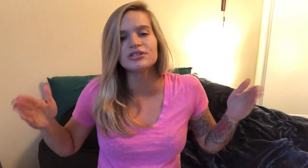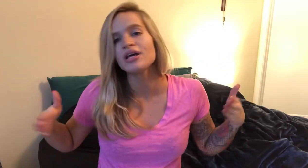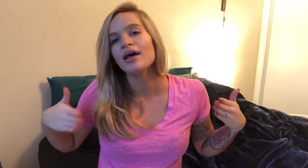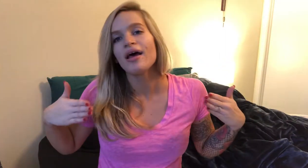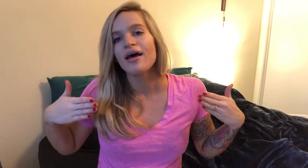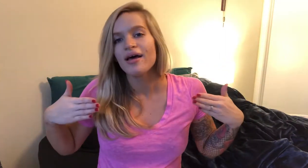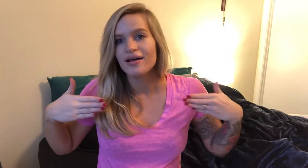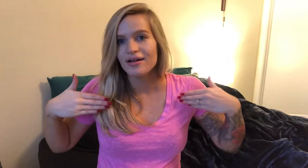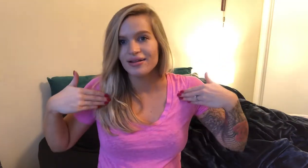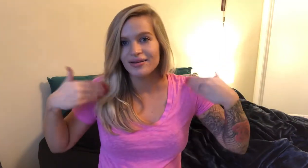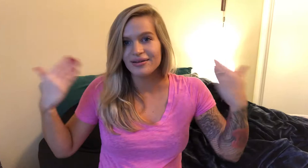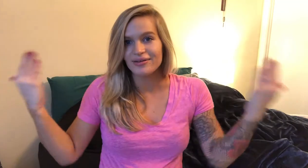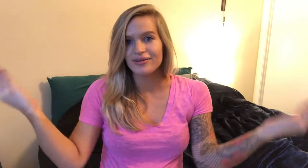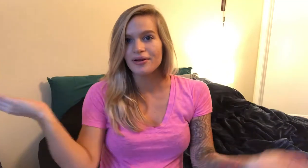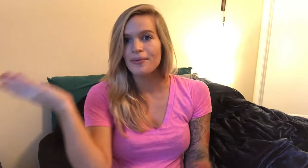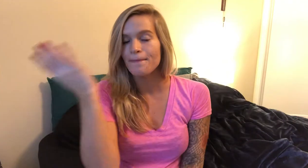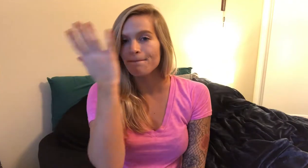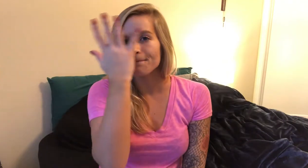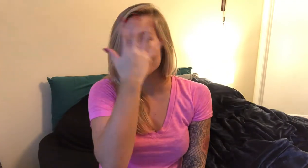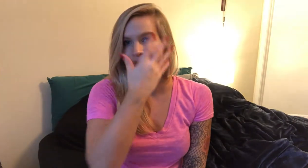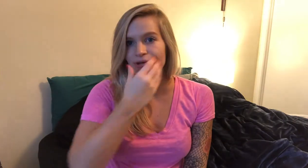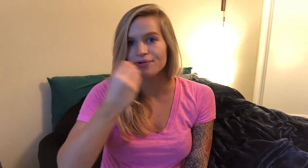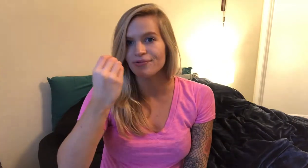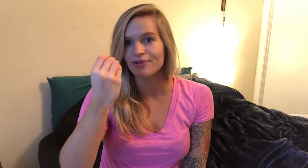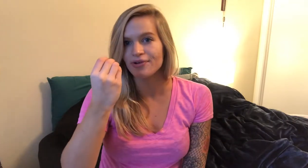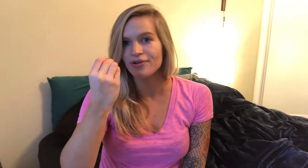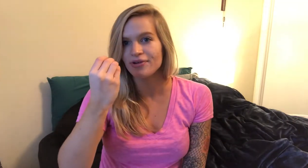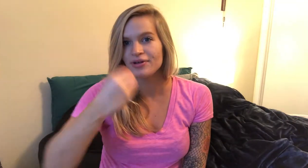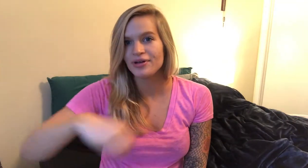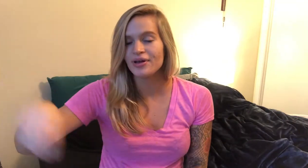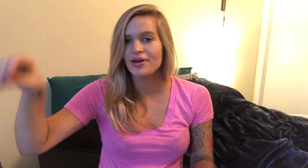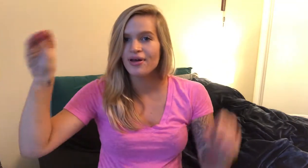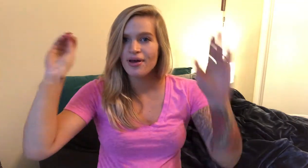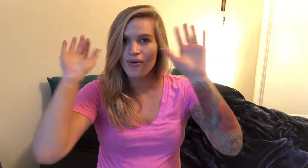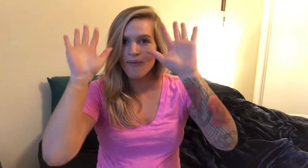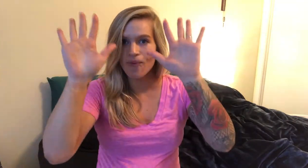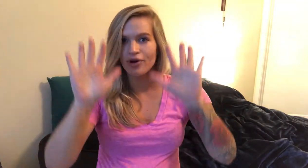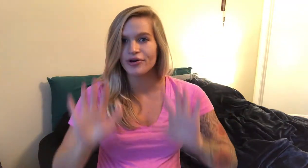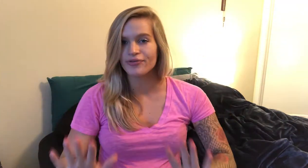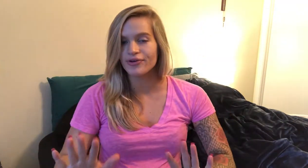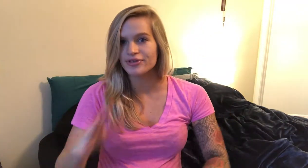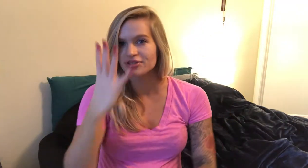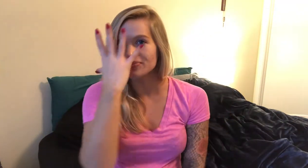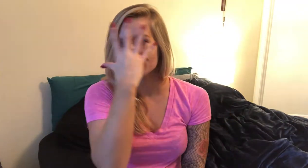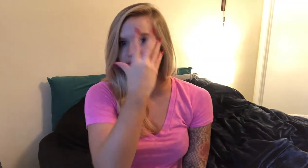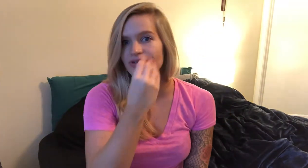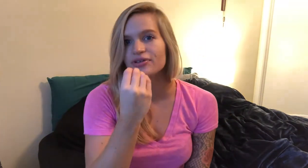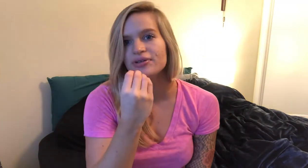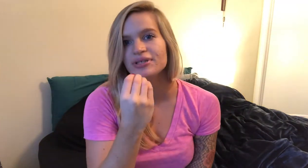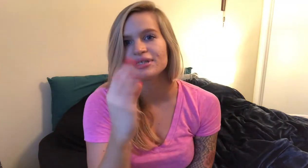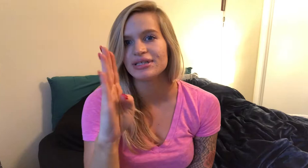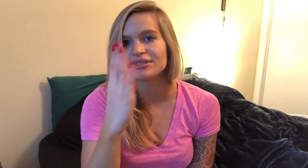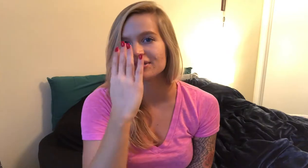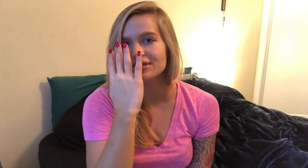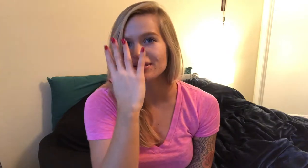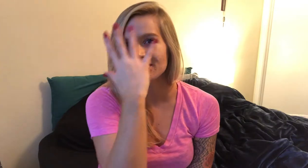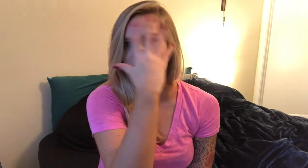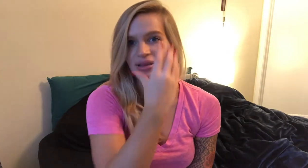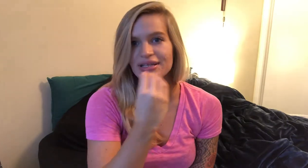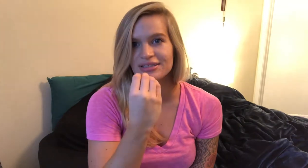little beautiful wonderful so beautiful is this